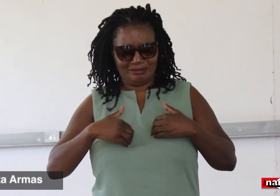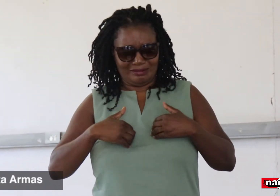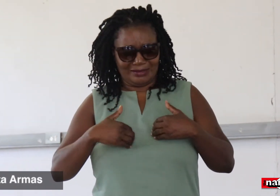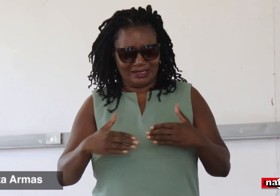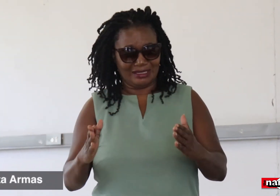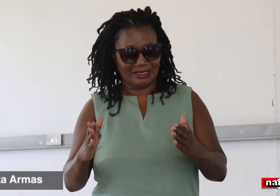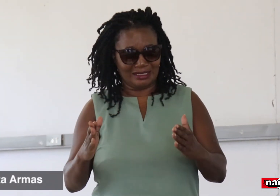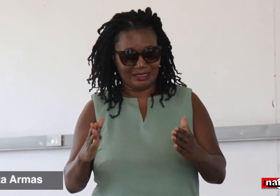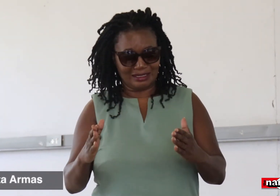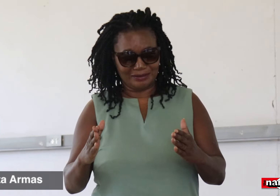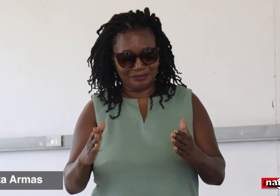MDC started.